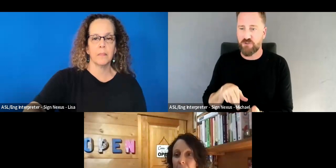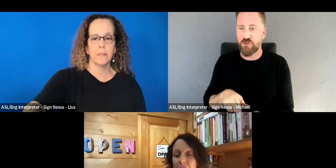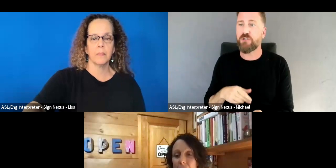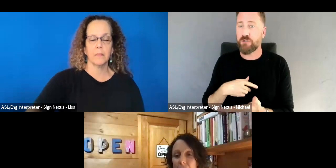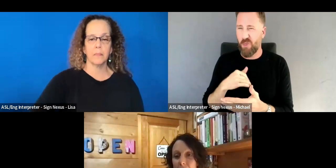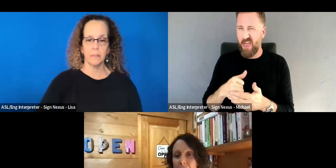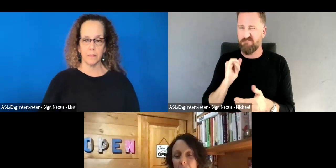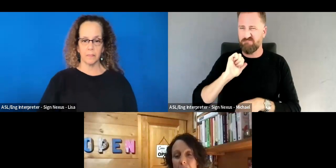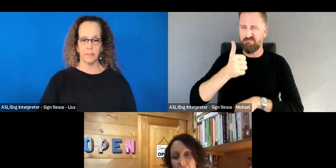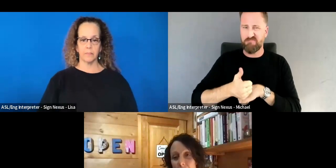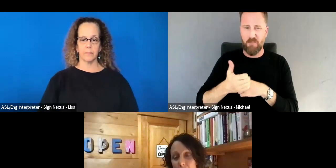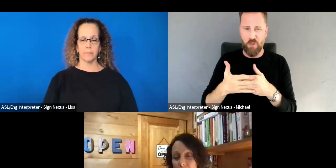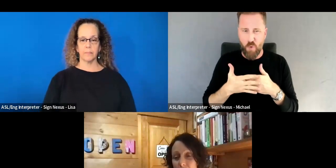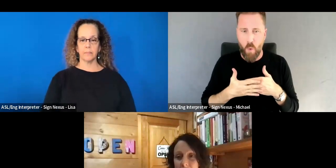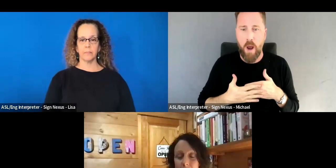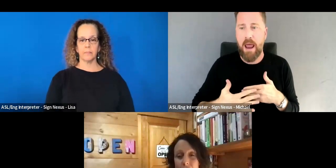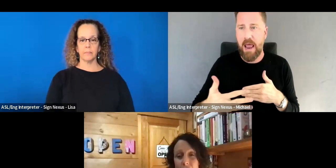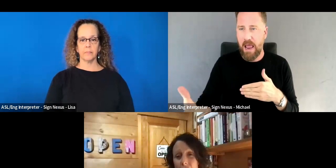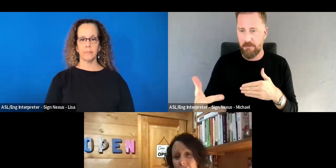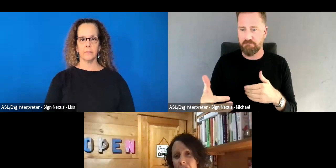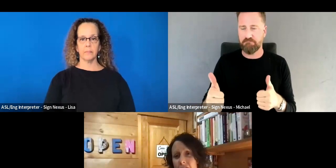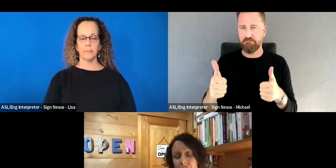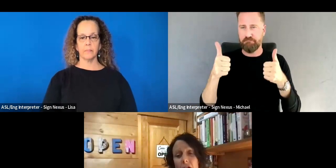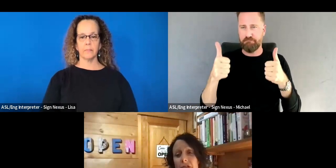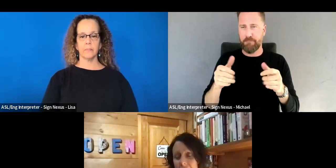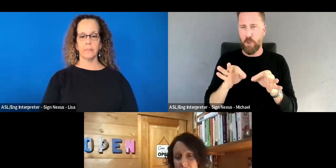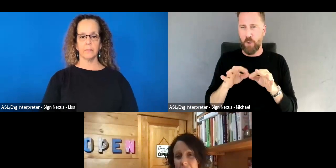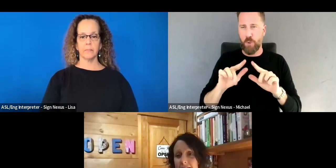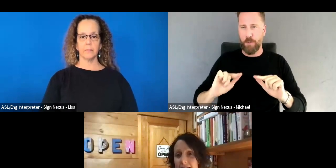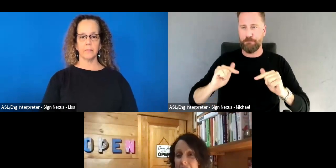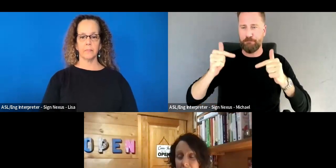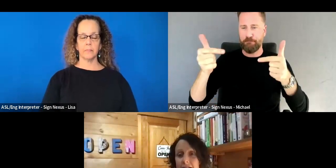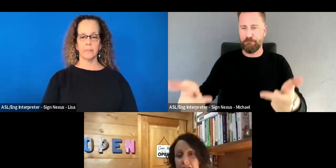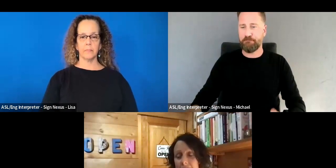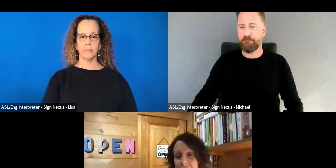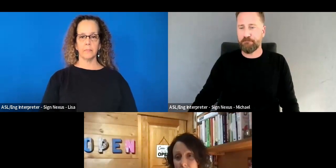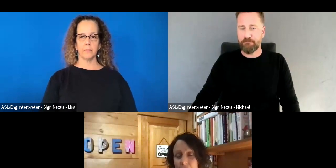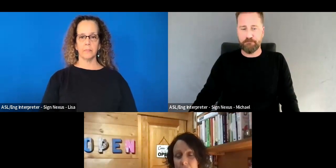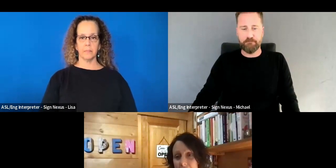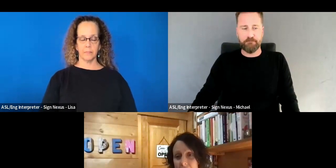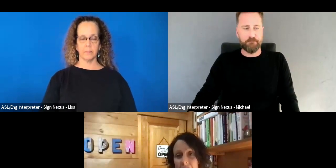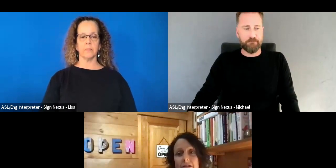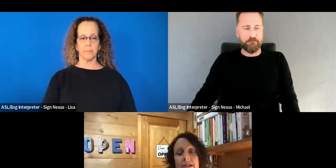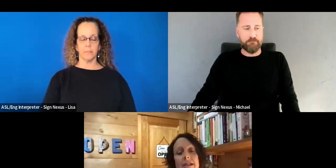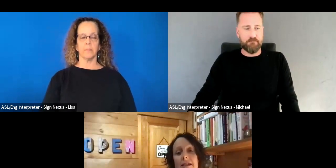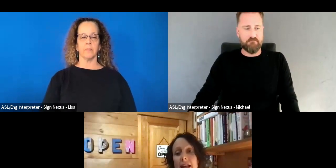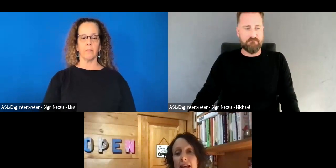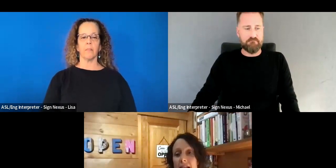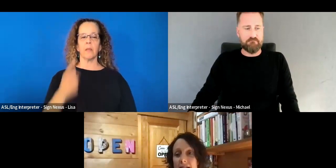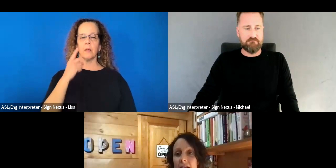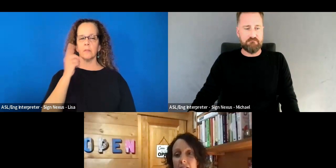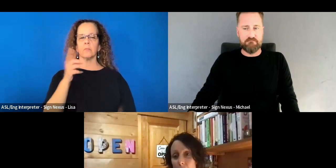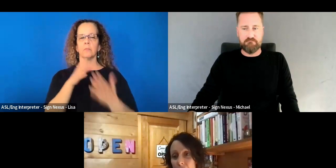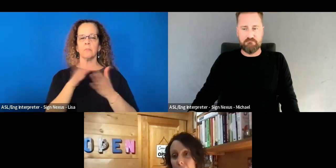Beyond the minimum viable product, which often over emphasizes characteristics and a majority of characteristics,